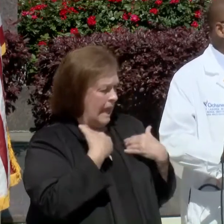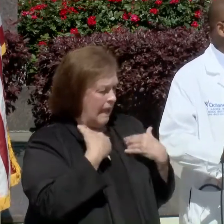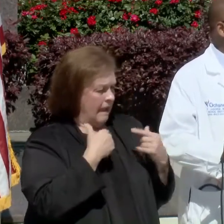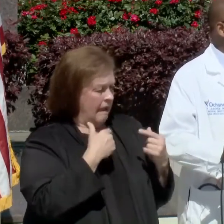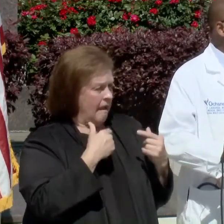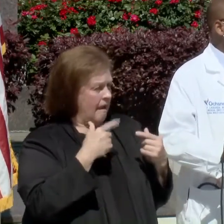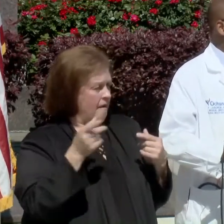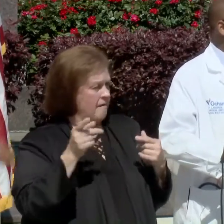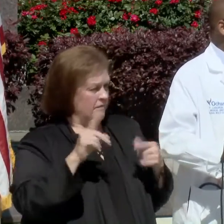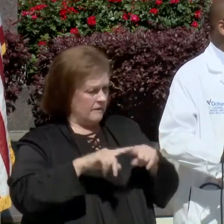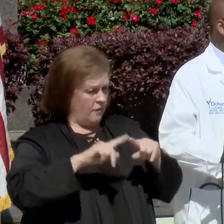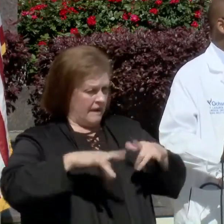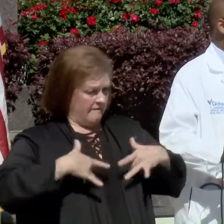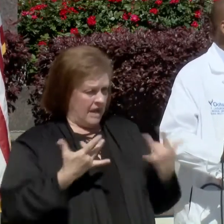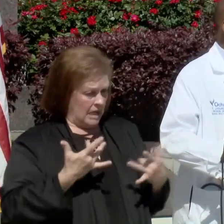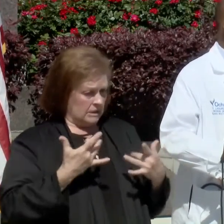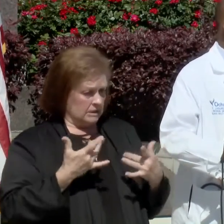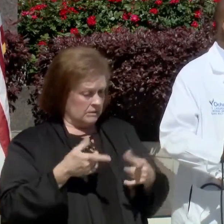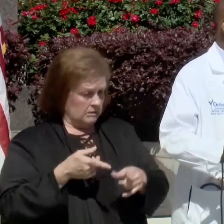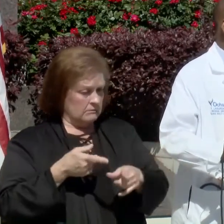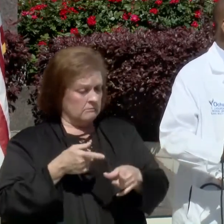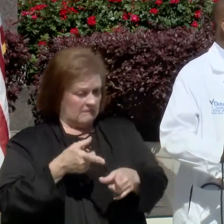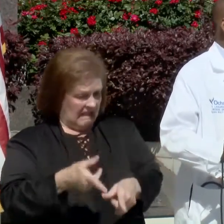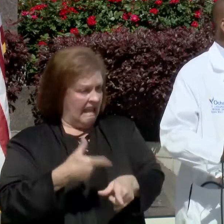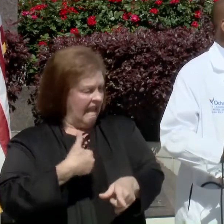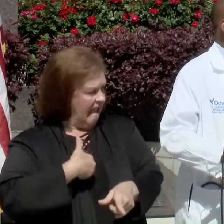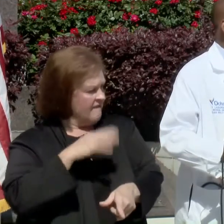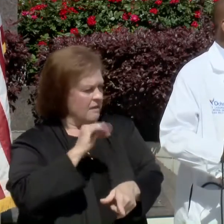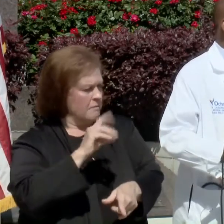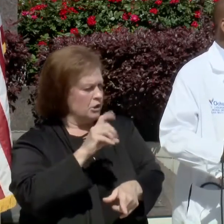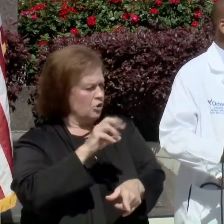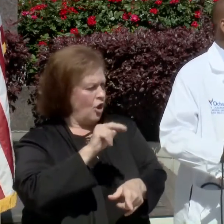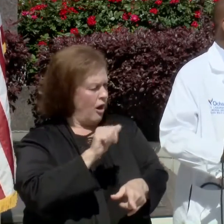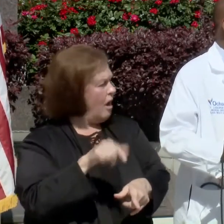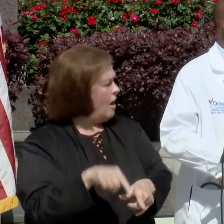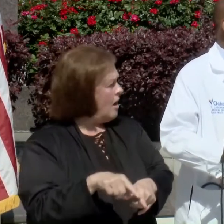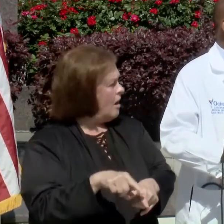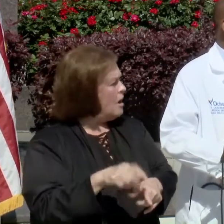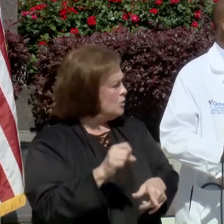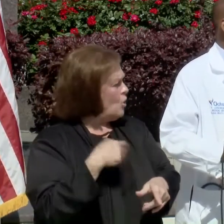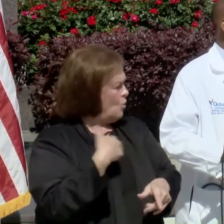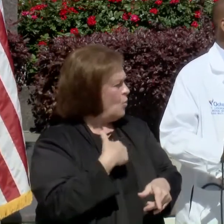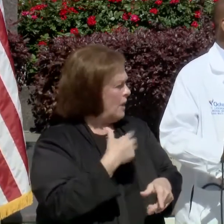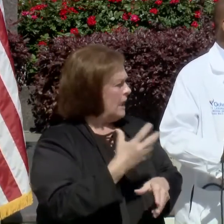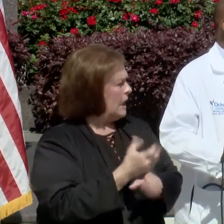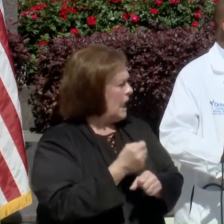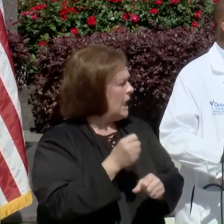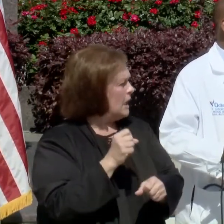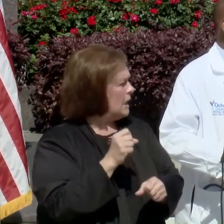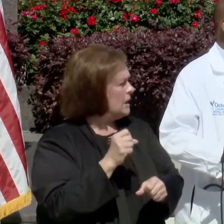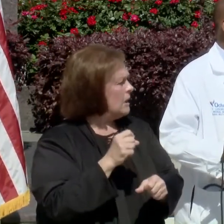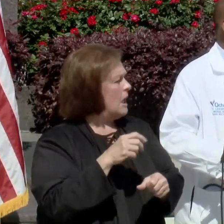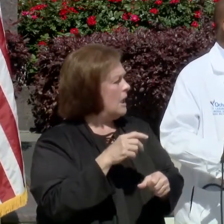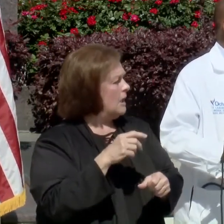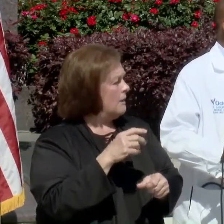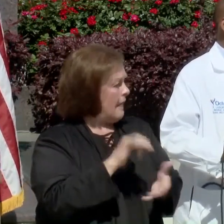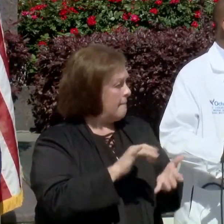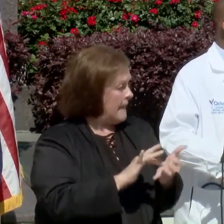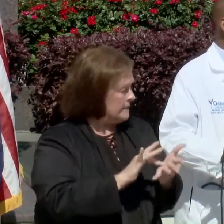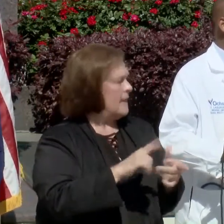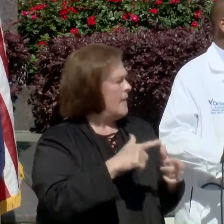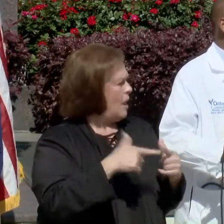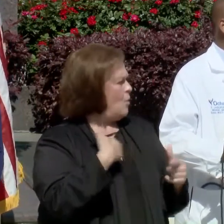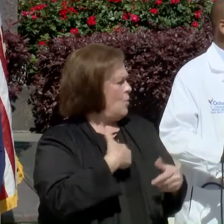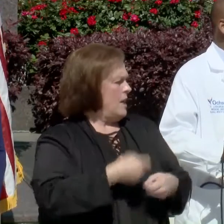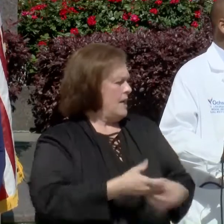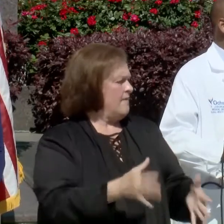at airline, and that was actually the Moderna vaccine. And we're able to acquire, we were able to reach over 5,000 individuals. And